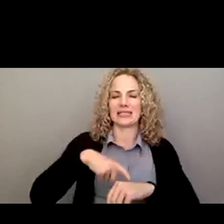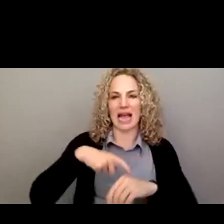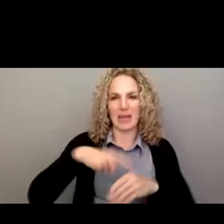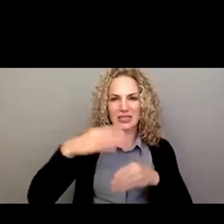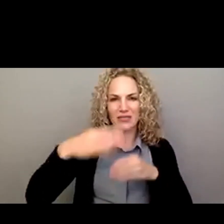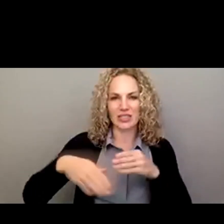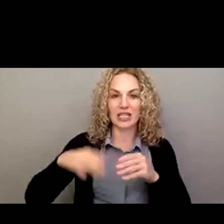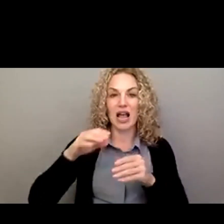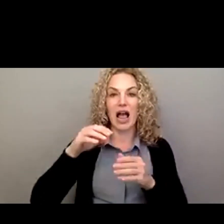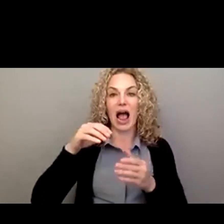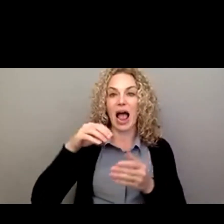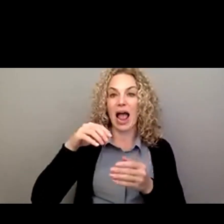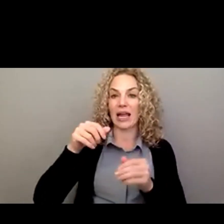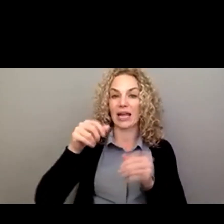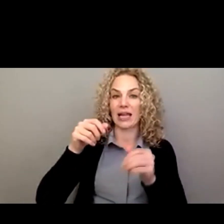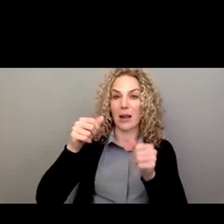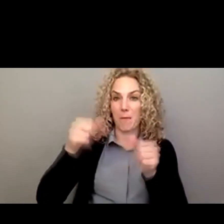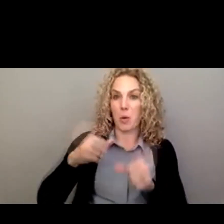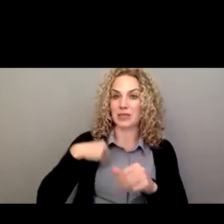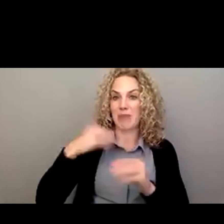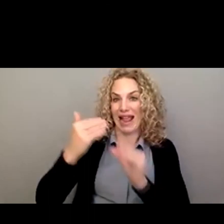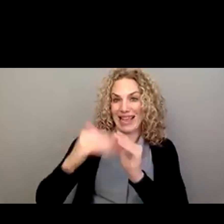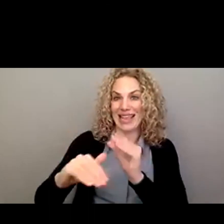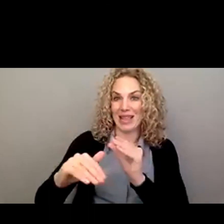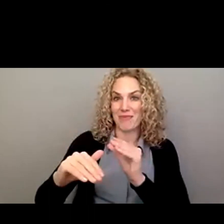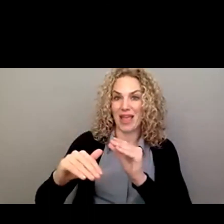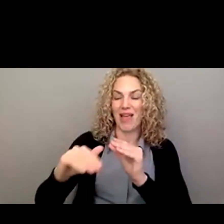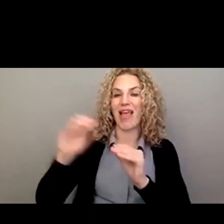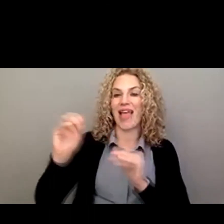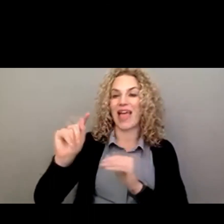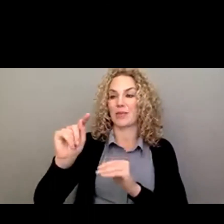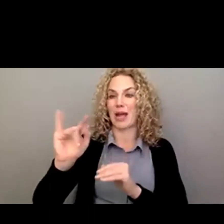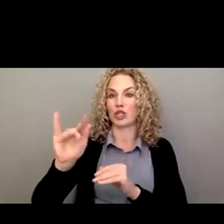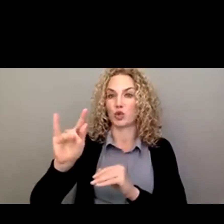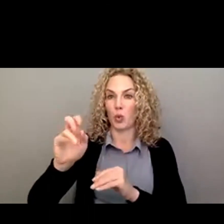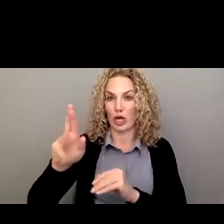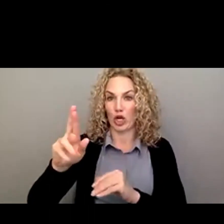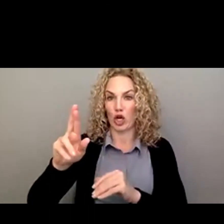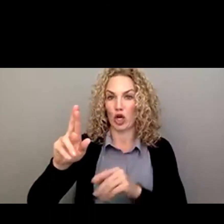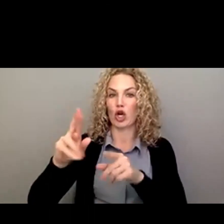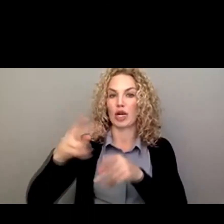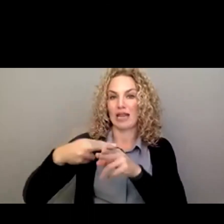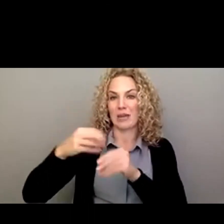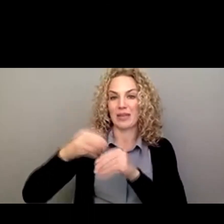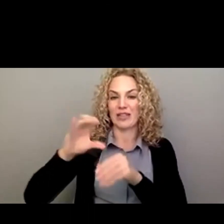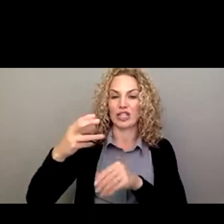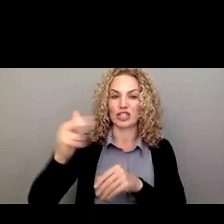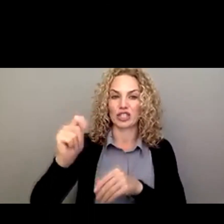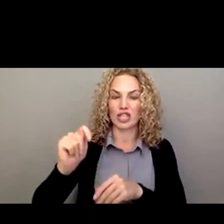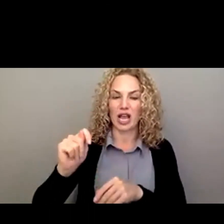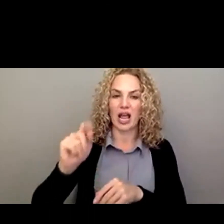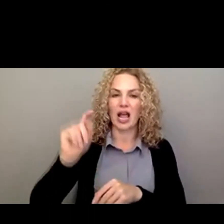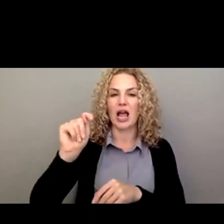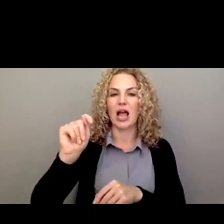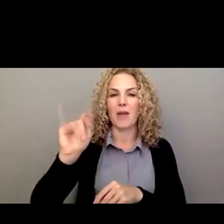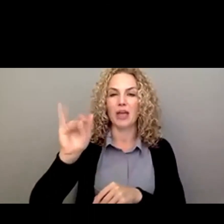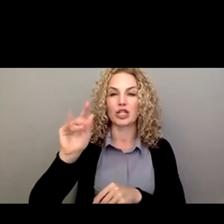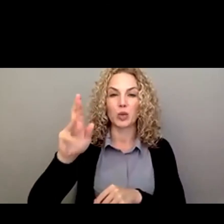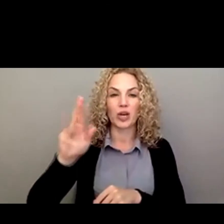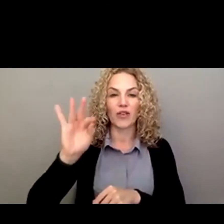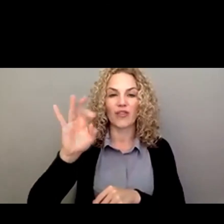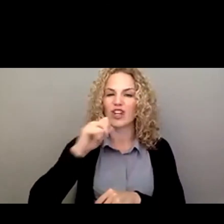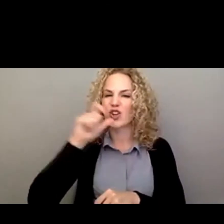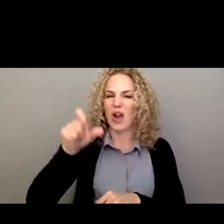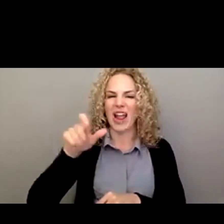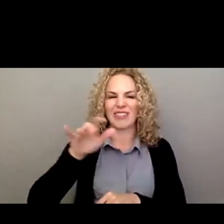email address and my Twitter feed in the chat. The nice thing about my Twitter feed is you don't have to spell my last name